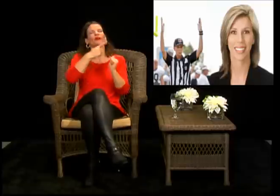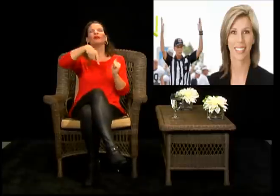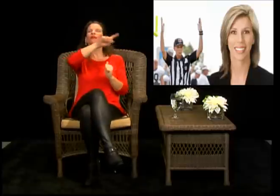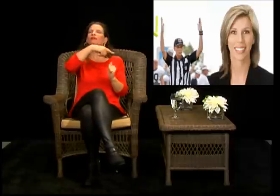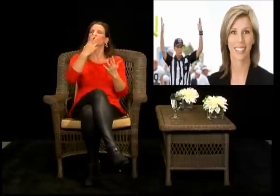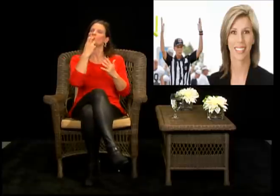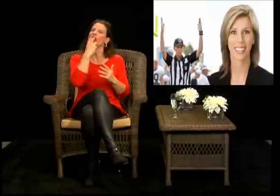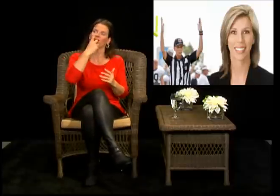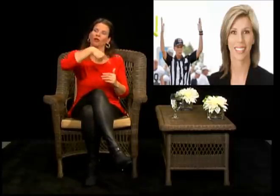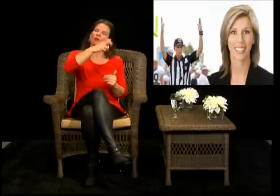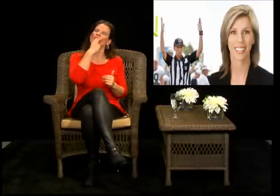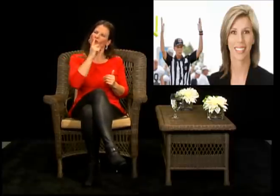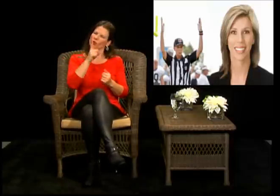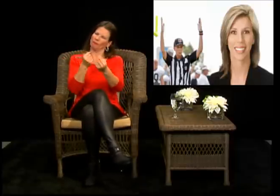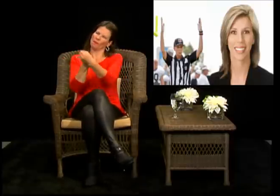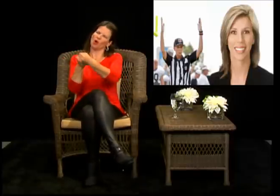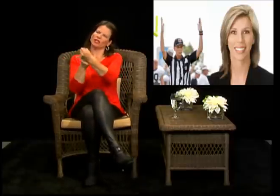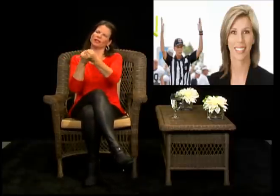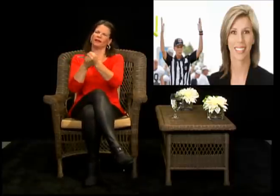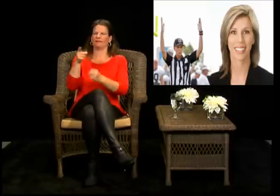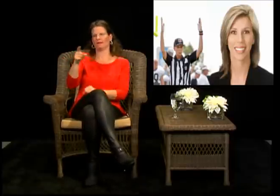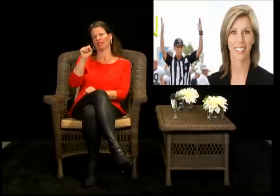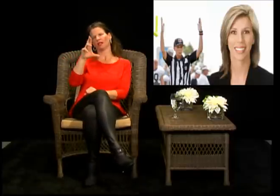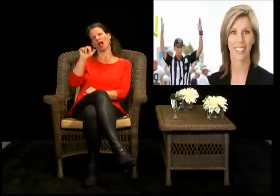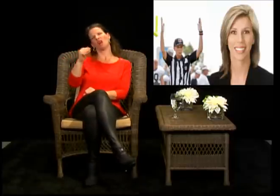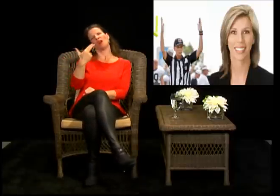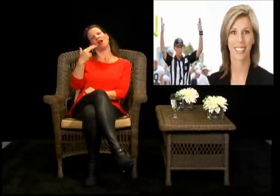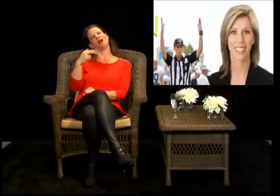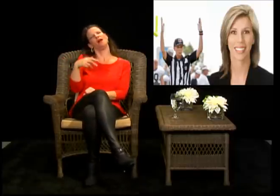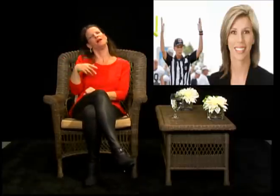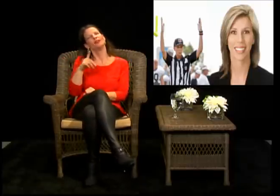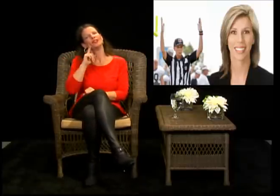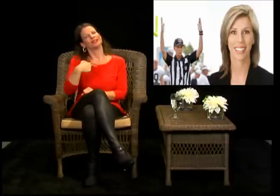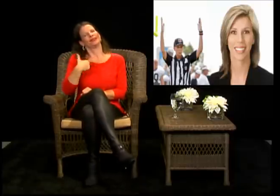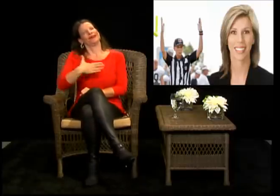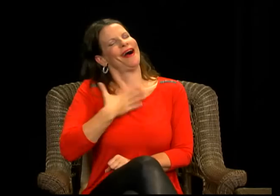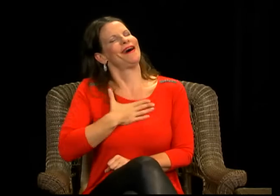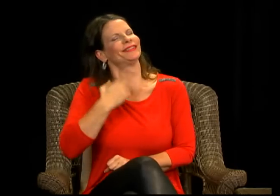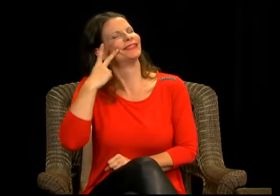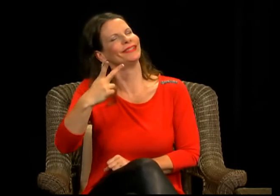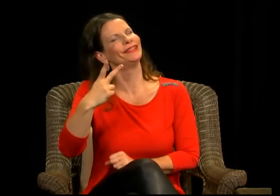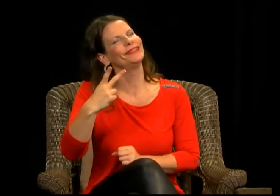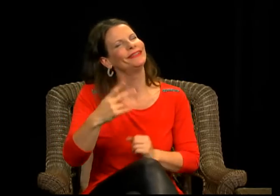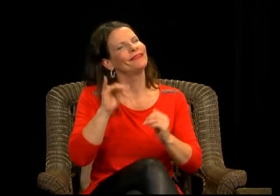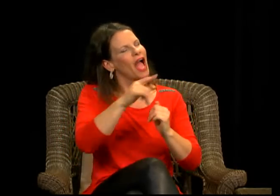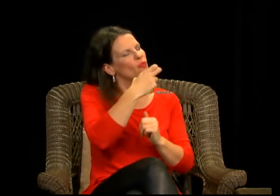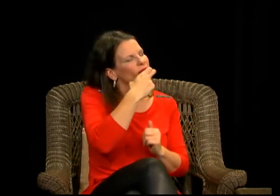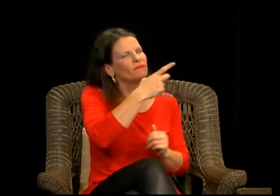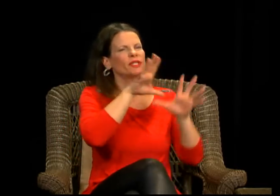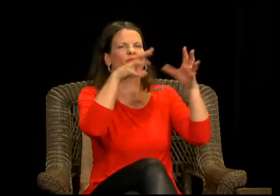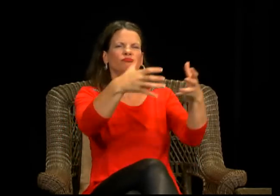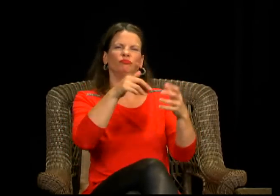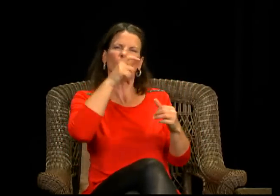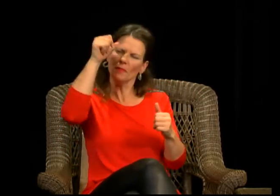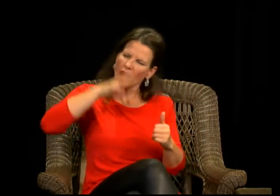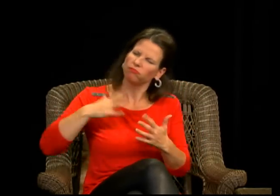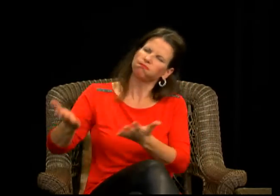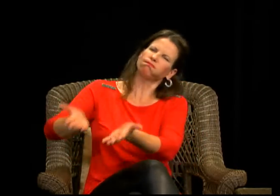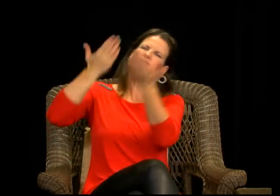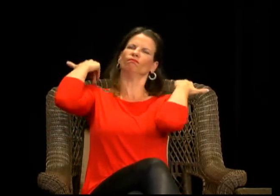of course she dealt with a lot of negativity and still made it through and she is now a female referee i'm really happy